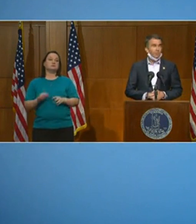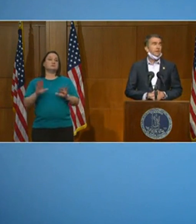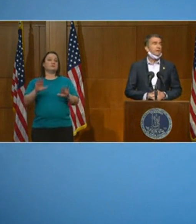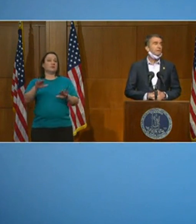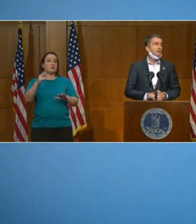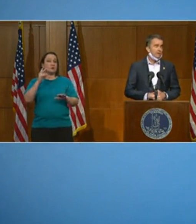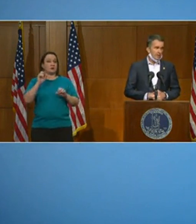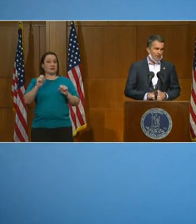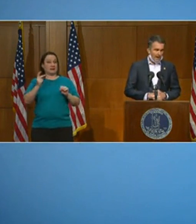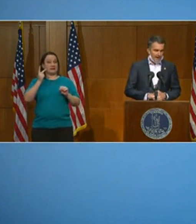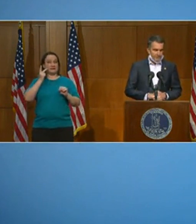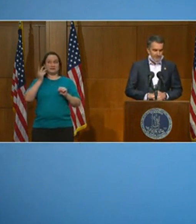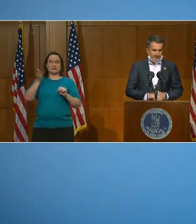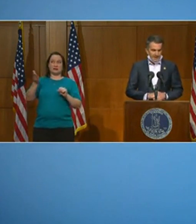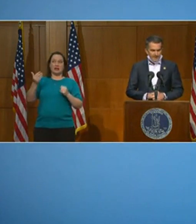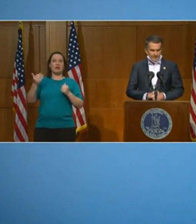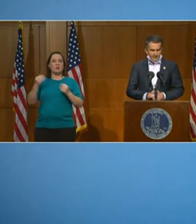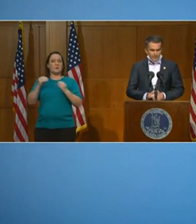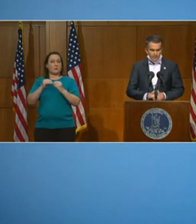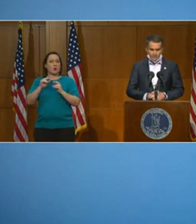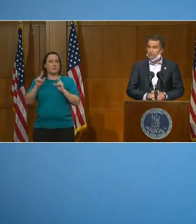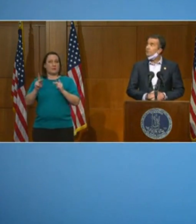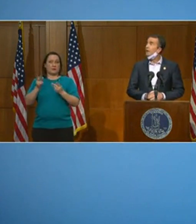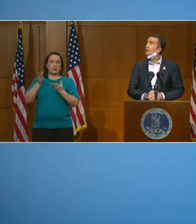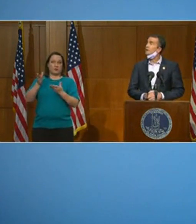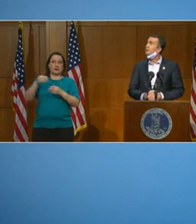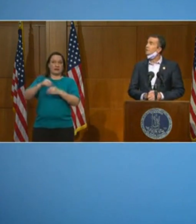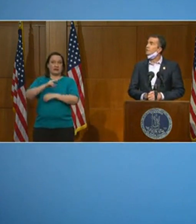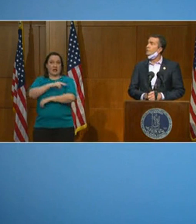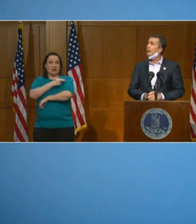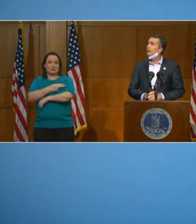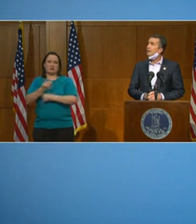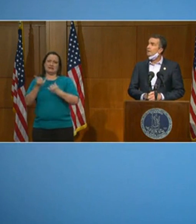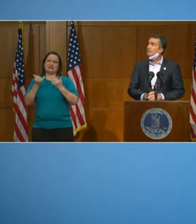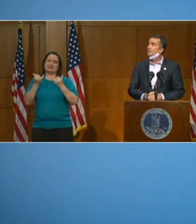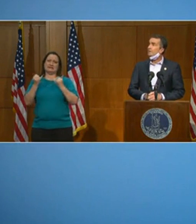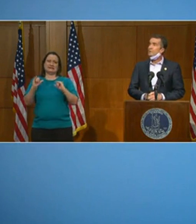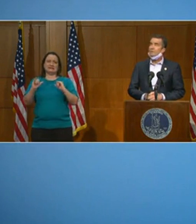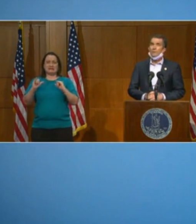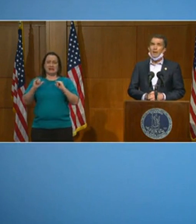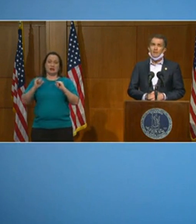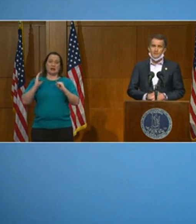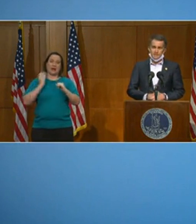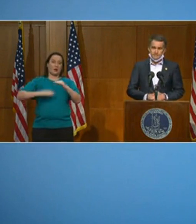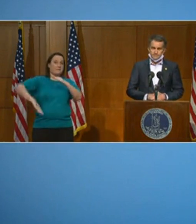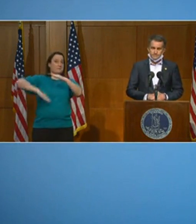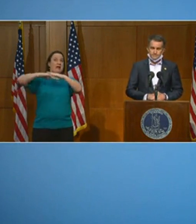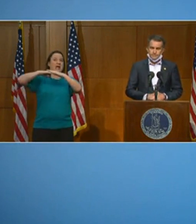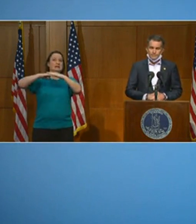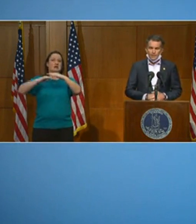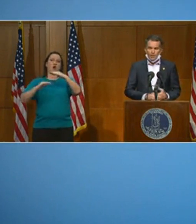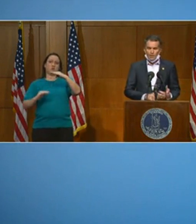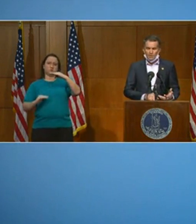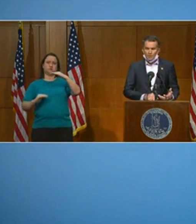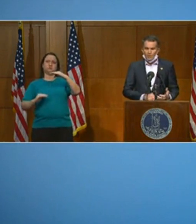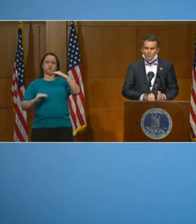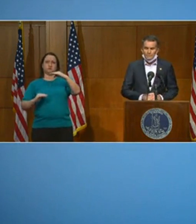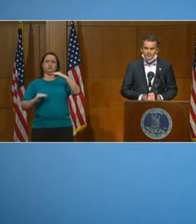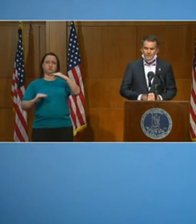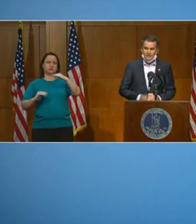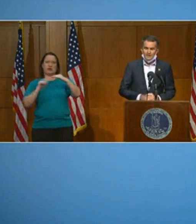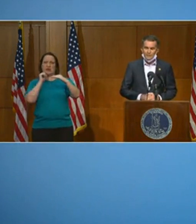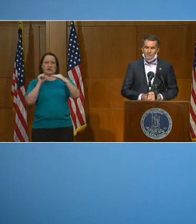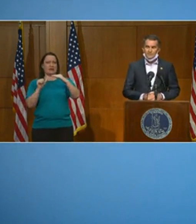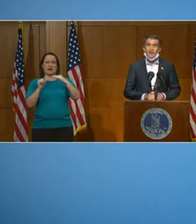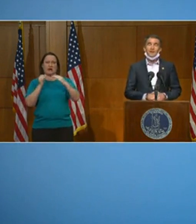hospital bids are occupied, we're still not close to our surge capacity. All along,